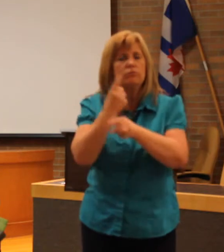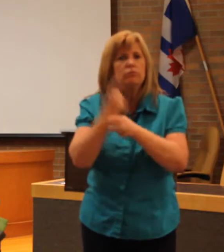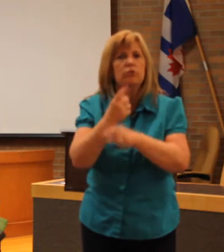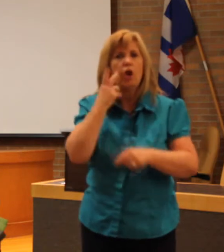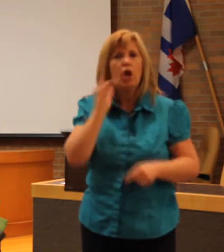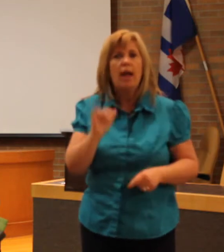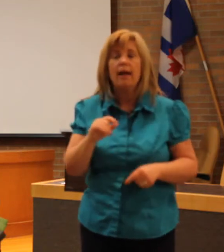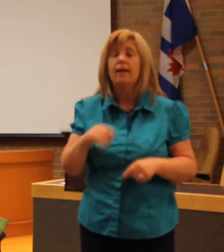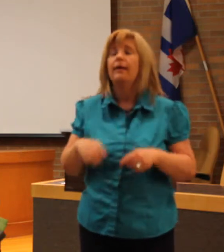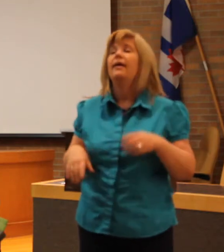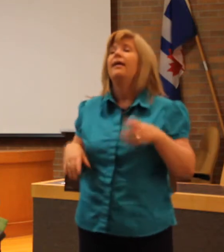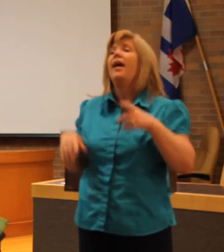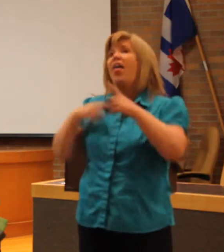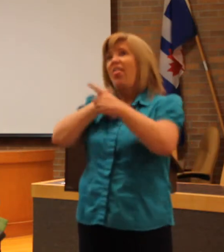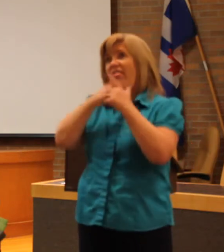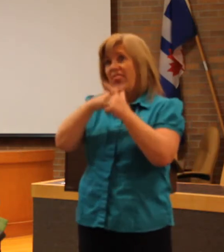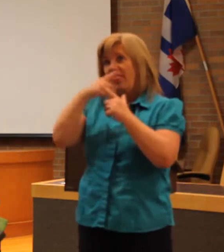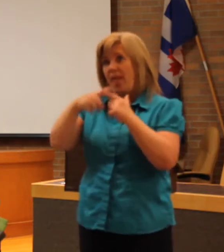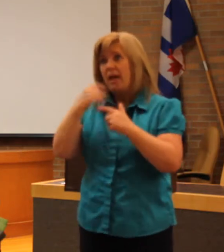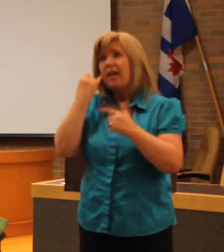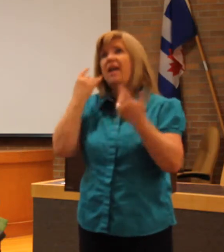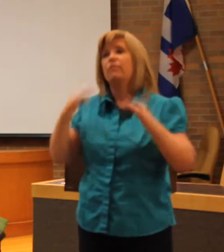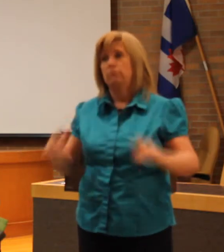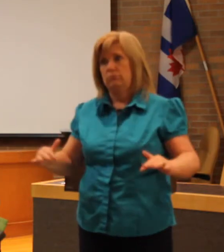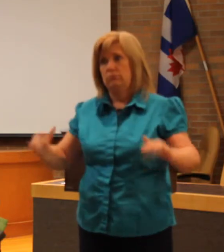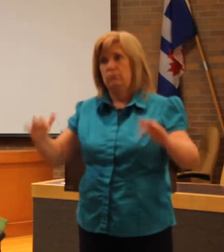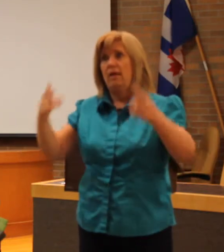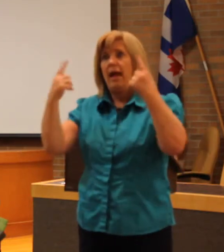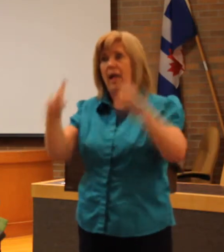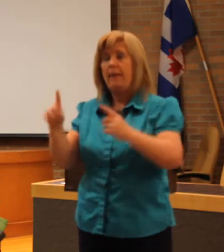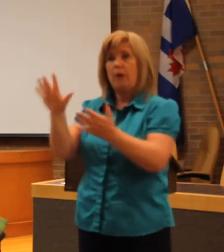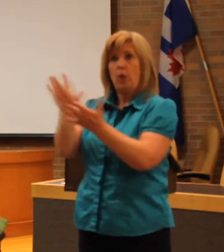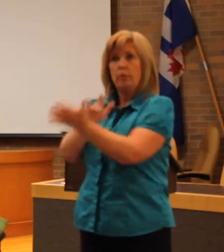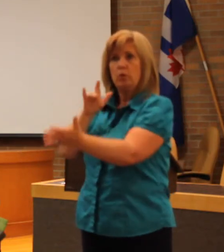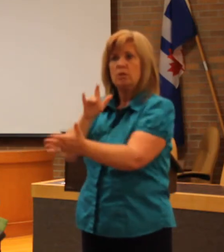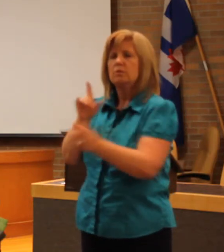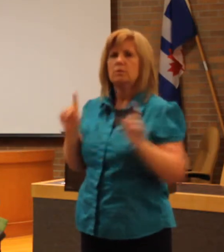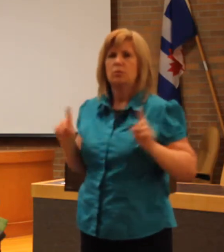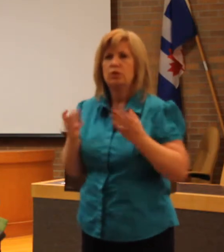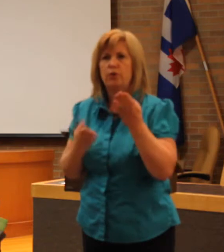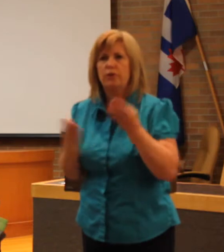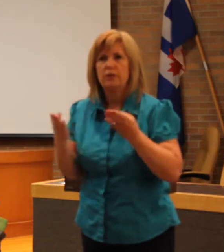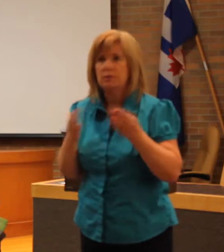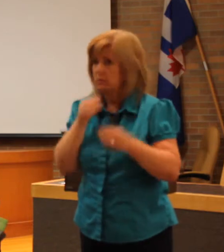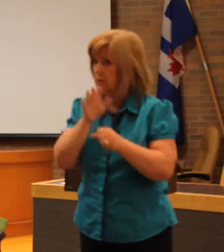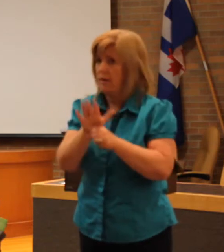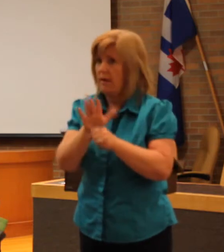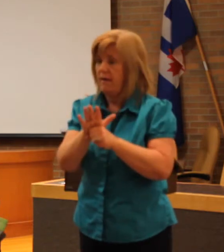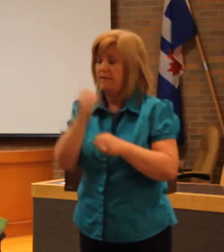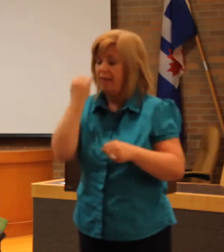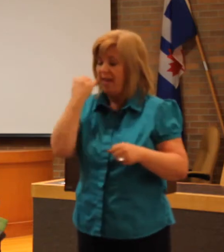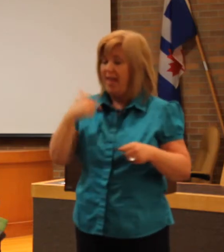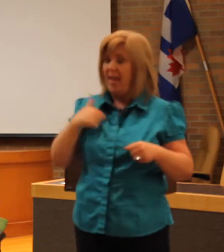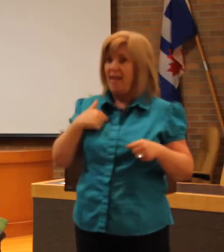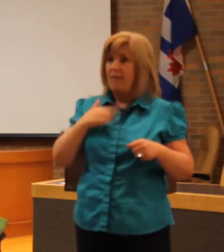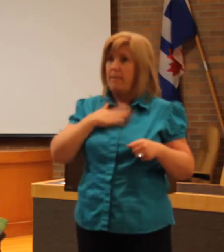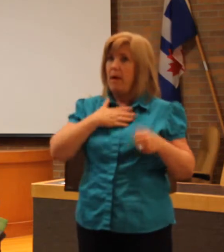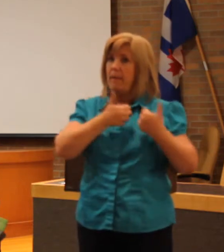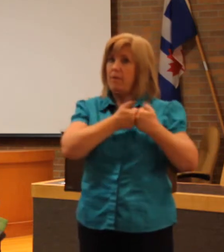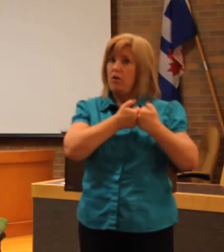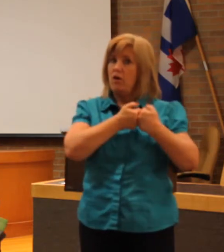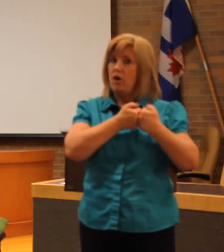services to support that person. So, for instance, if I'm a woman that has been sexually abused by my partner